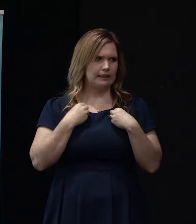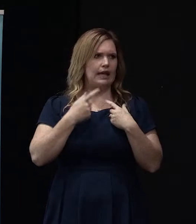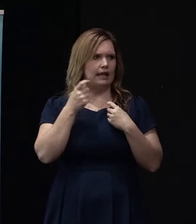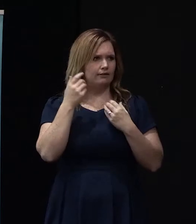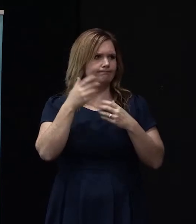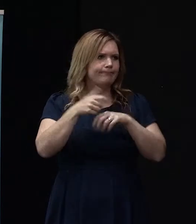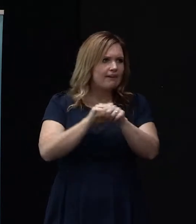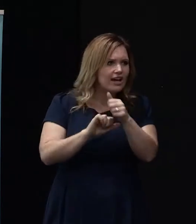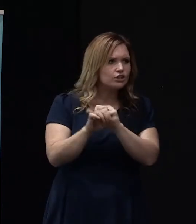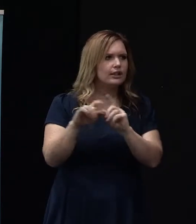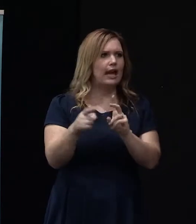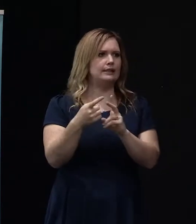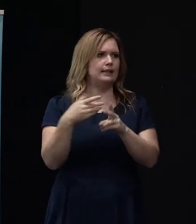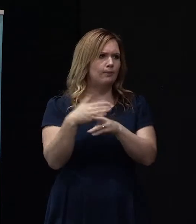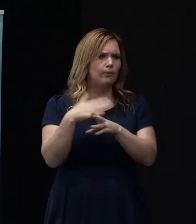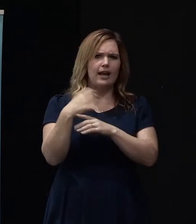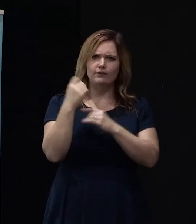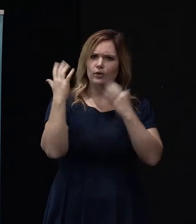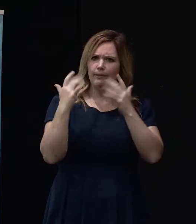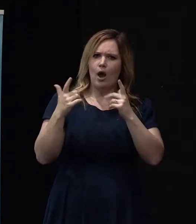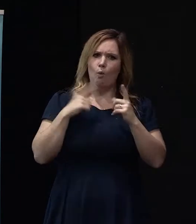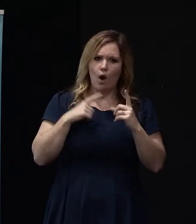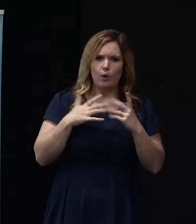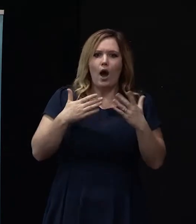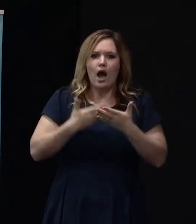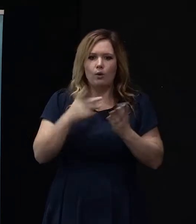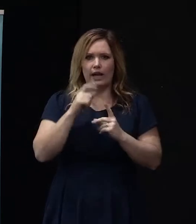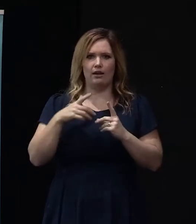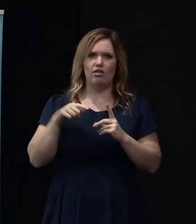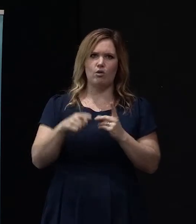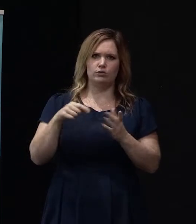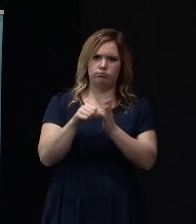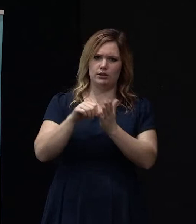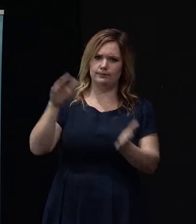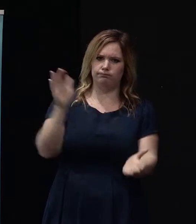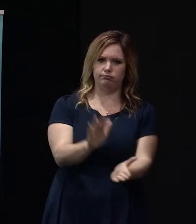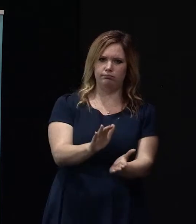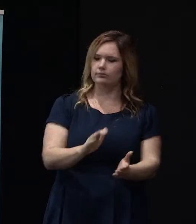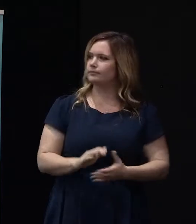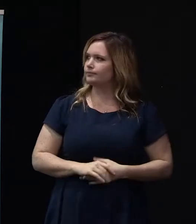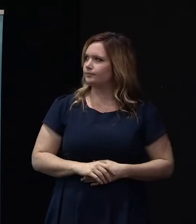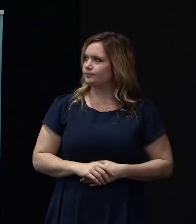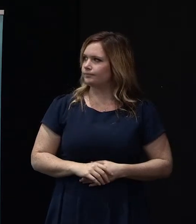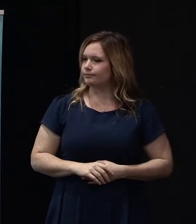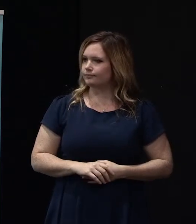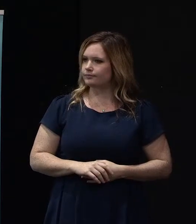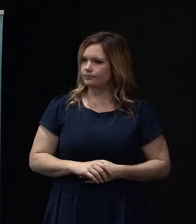saying, why and how can we get rid of these things? Thank you. Yes, I can